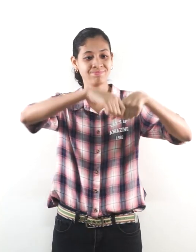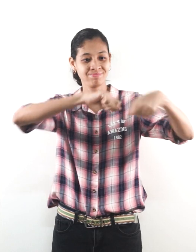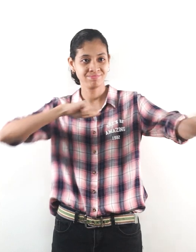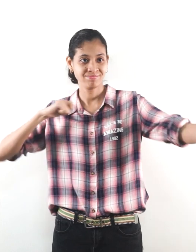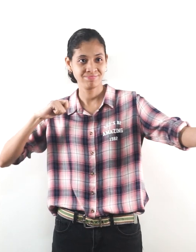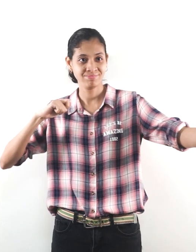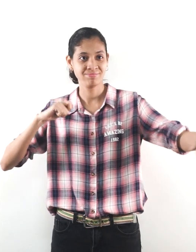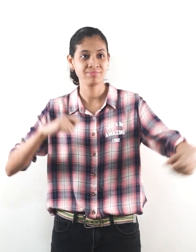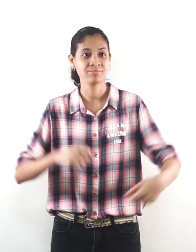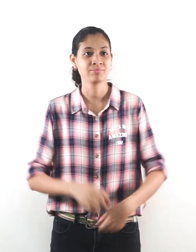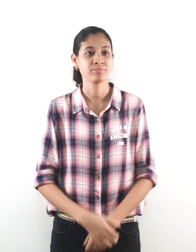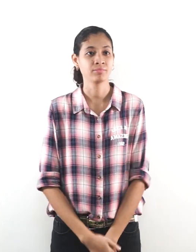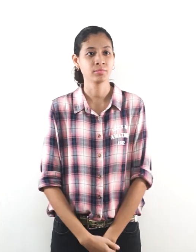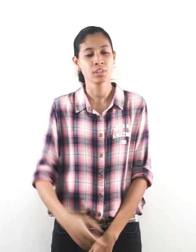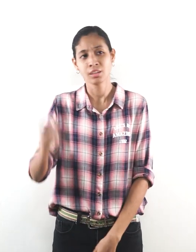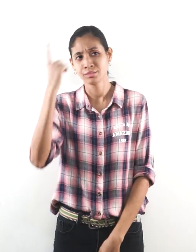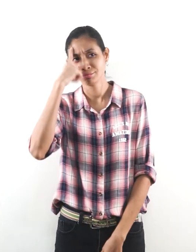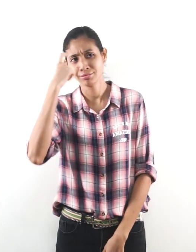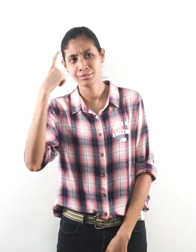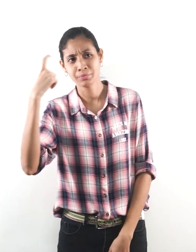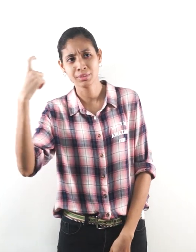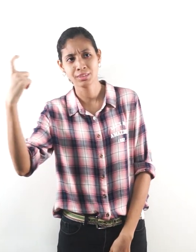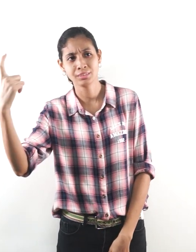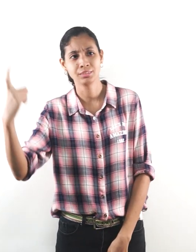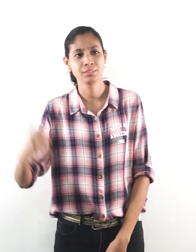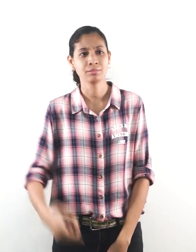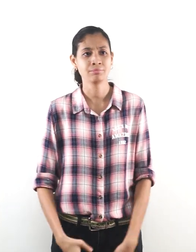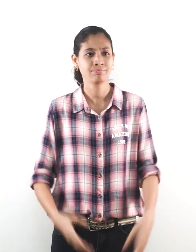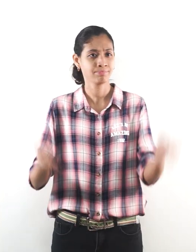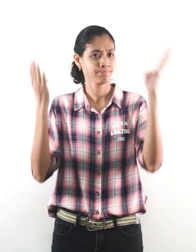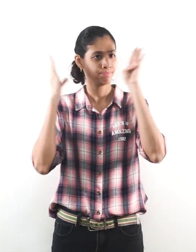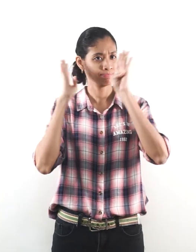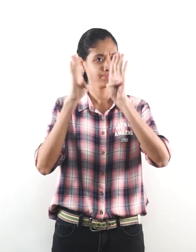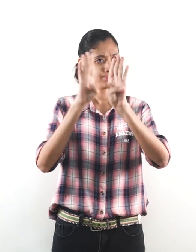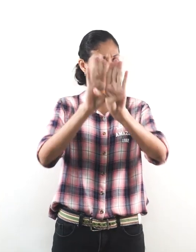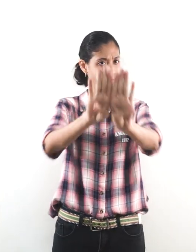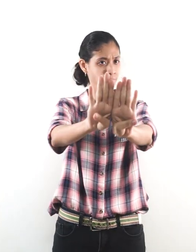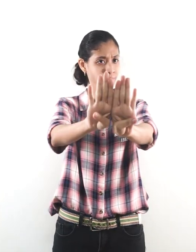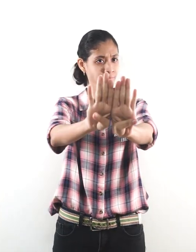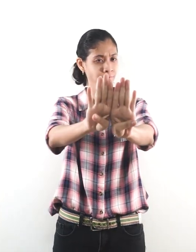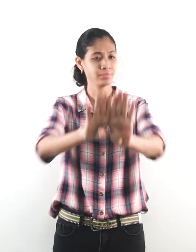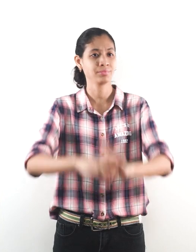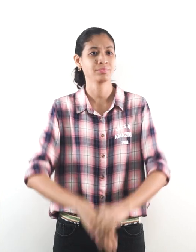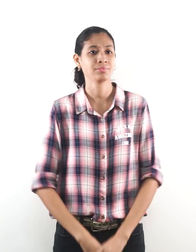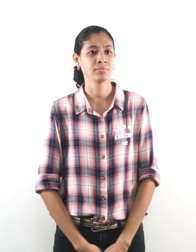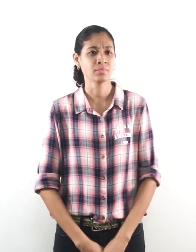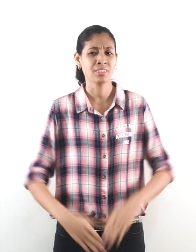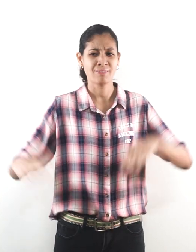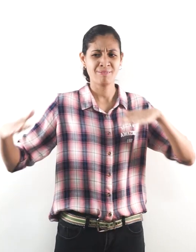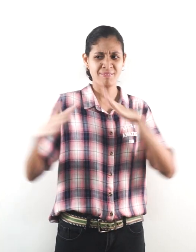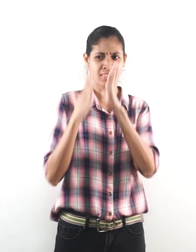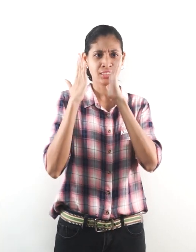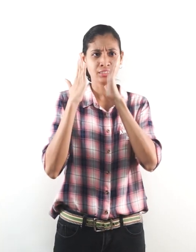Dream, Close Door, In My Face,